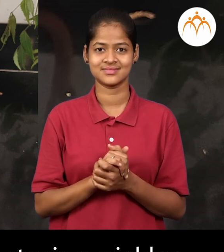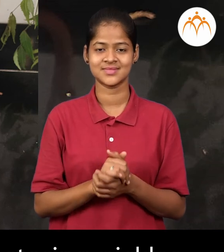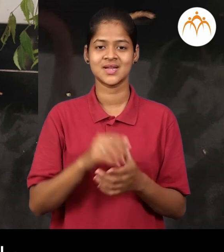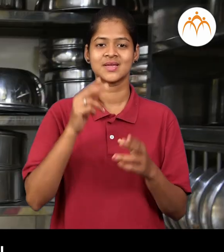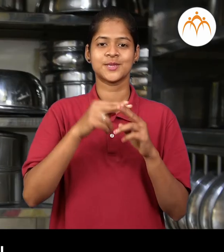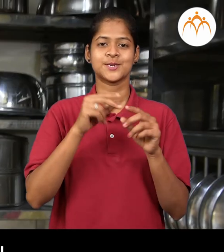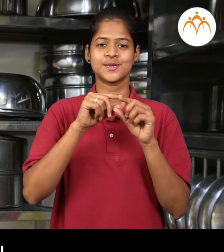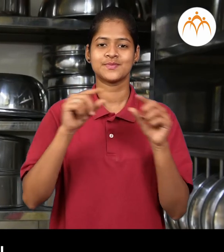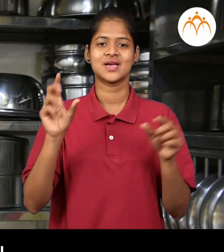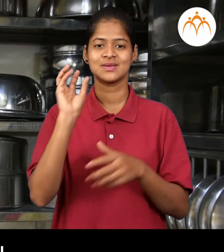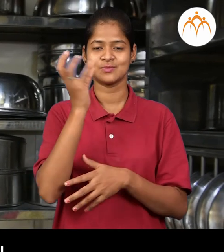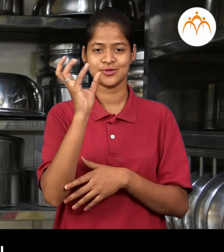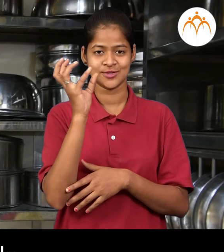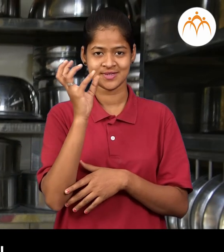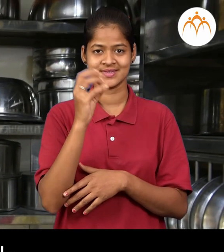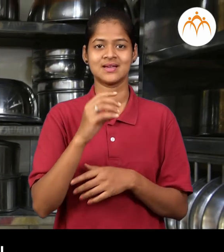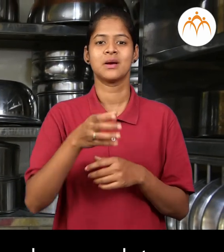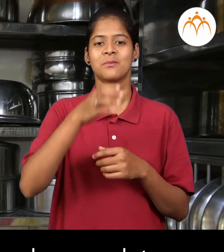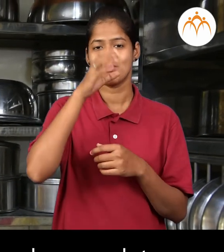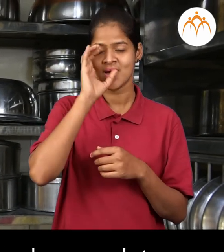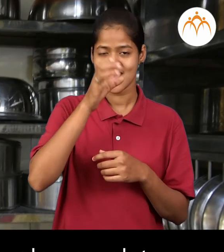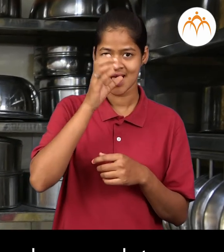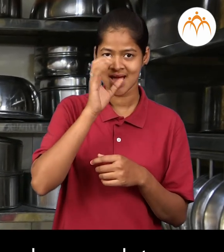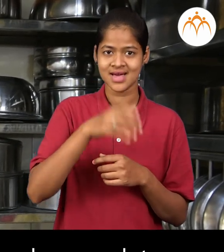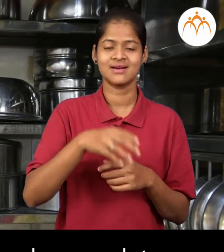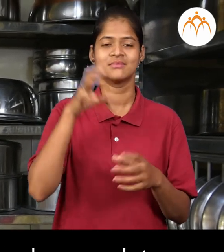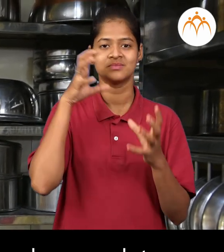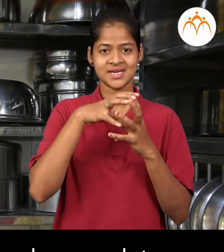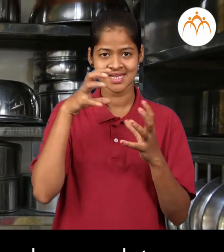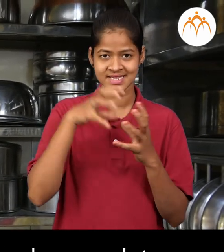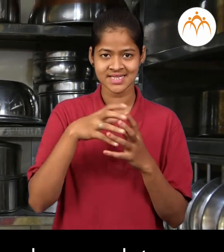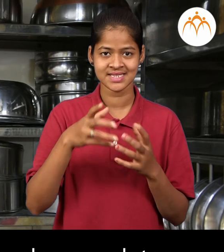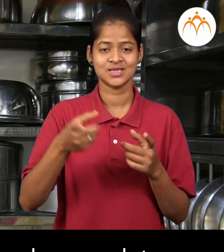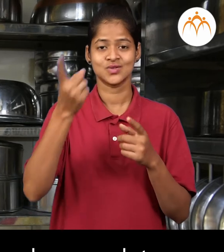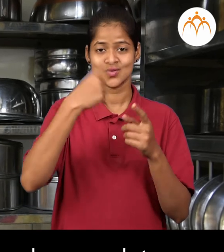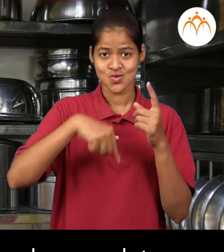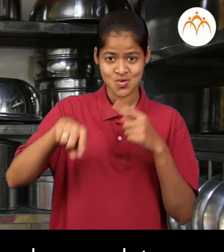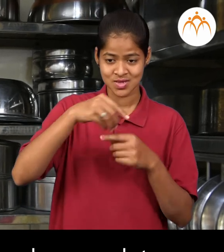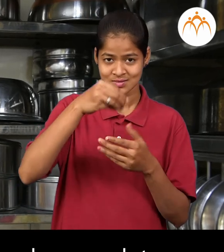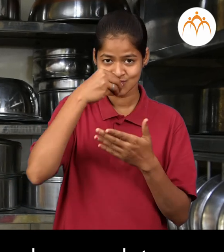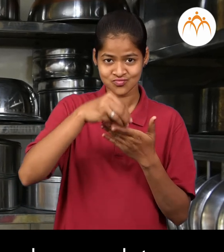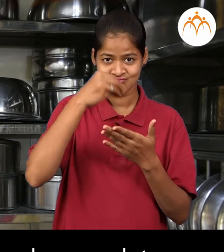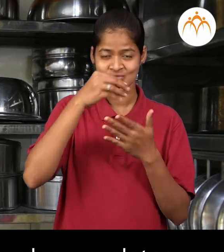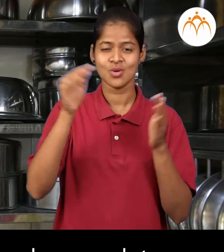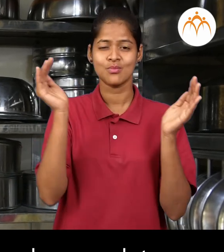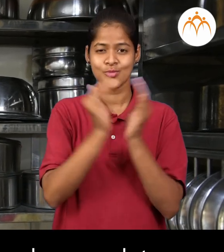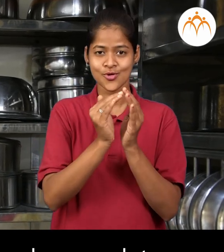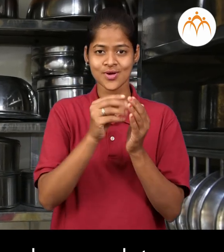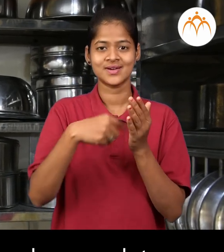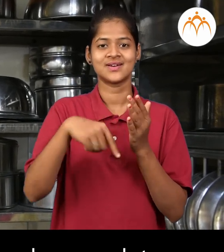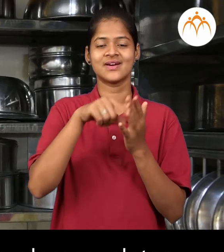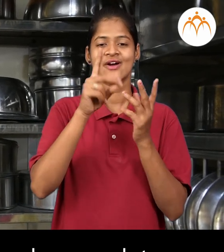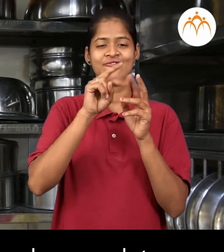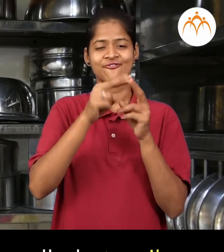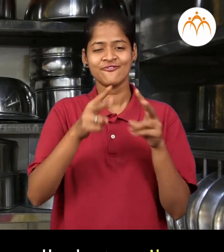utensils the kitchen vessels like glasses plates spoon